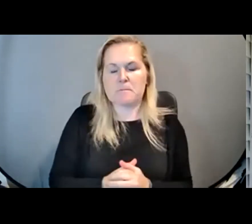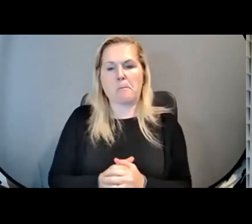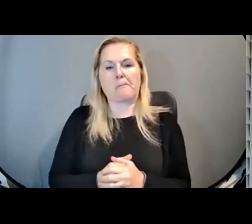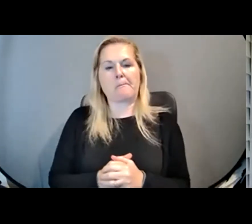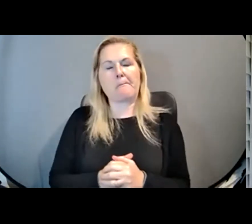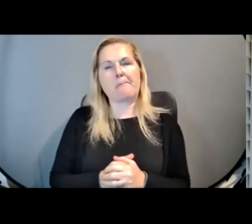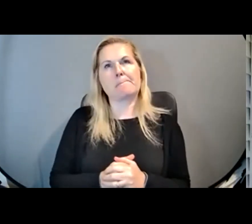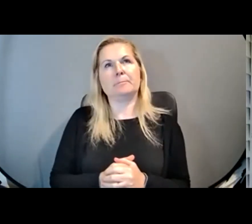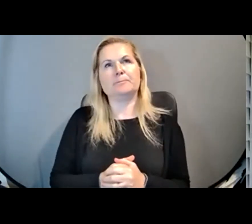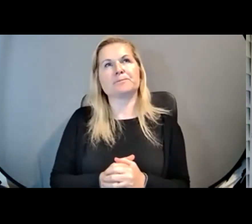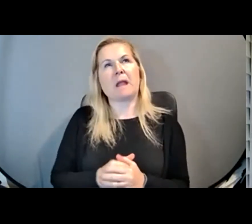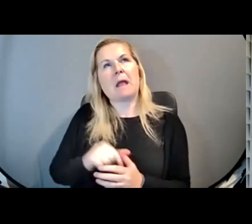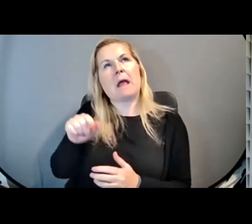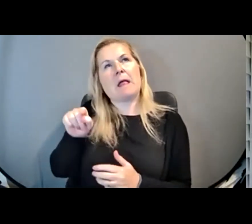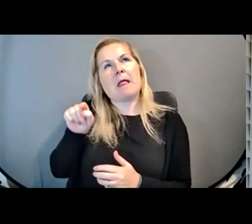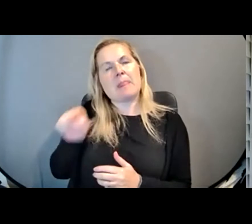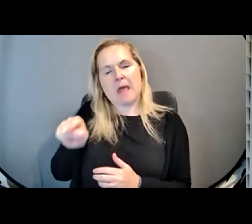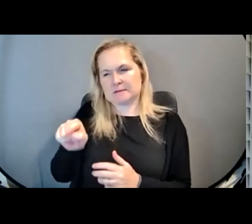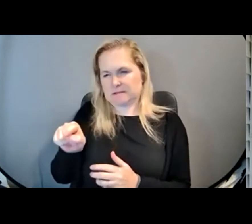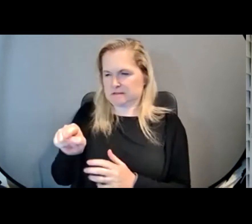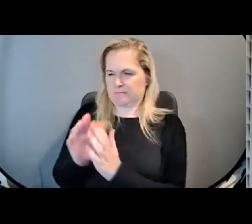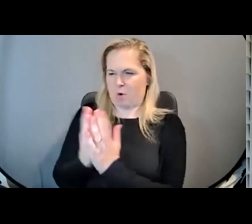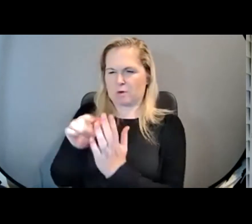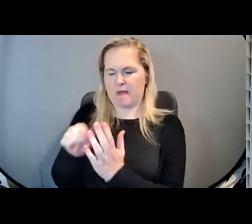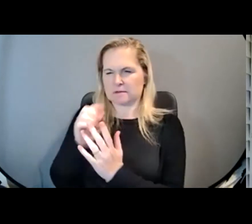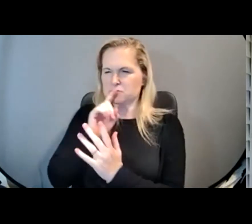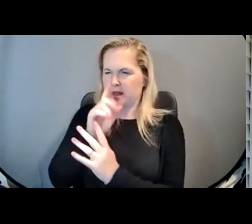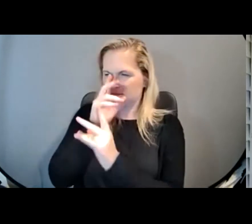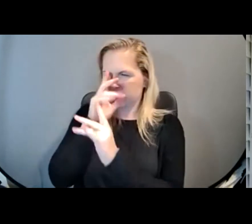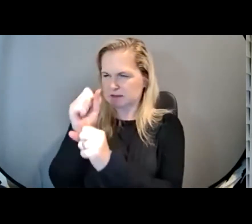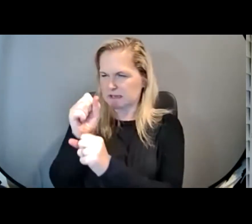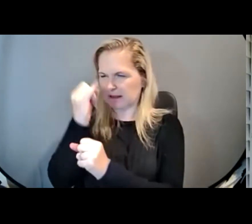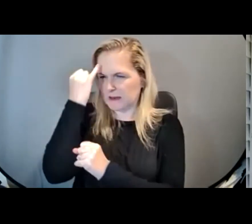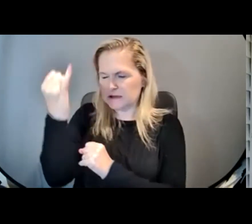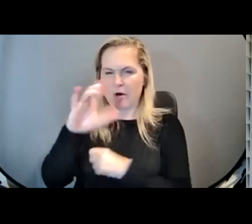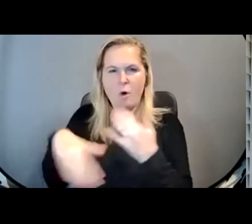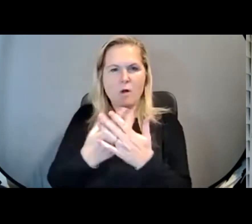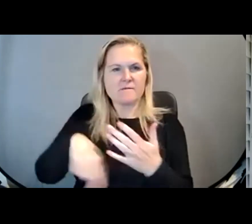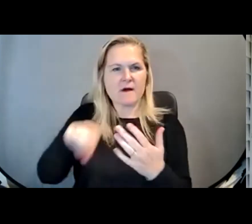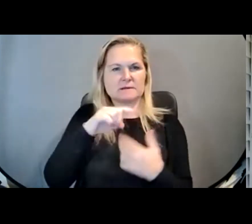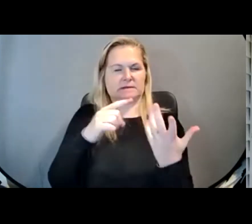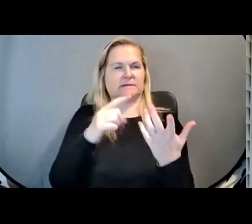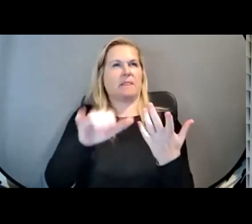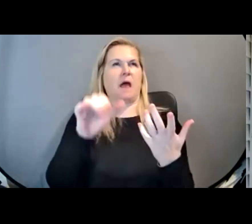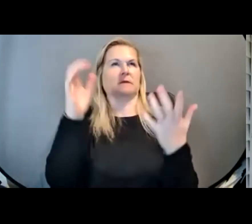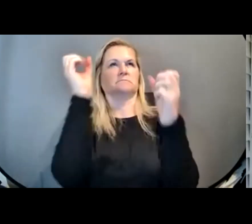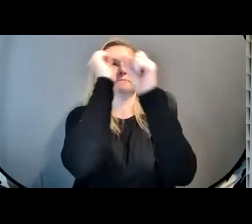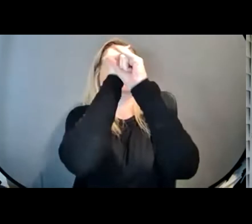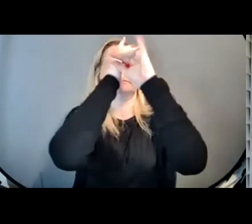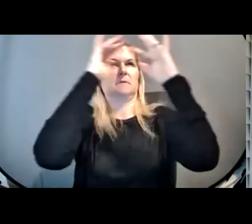And I think what's so fascinating about this is this idea that all of us, right, can dream a better world into reality.